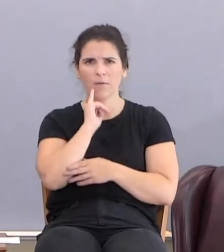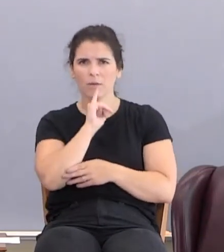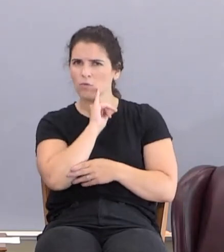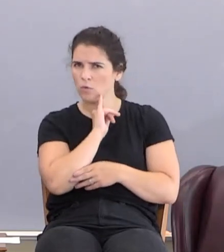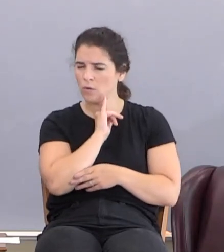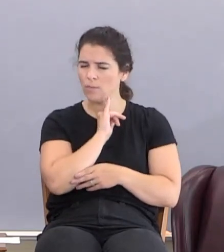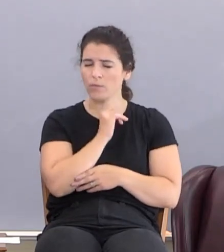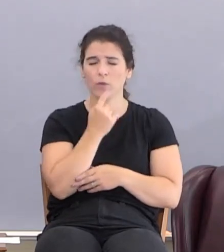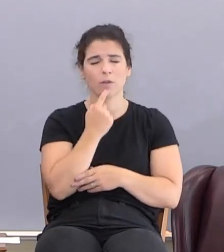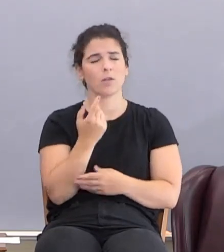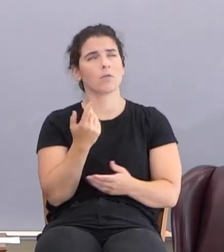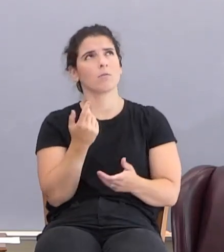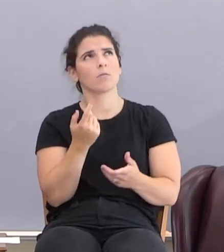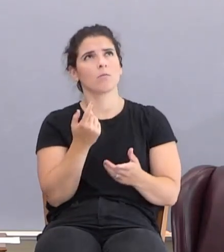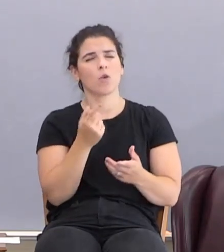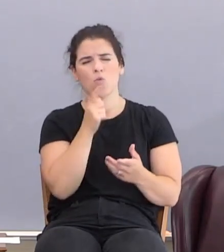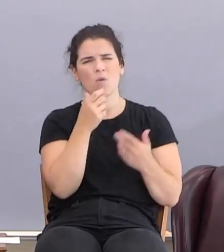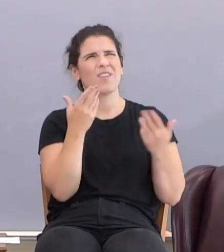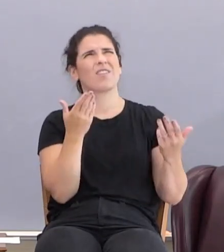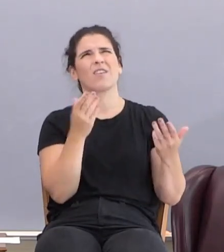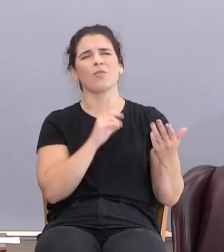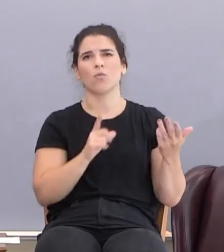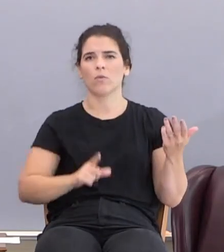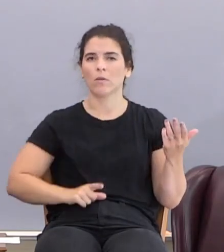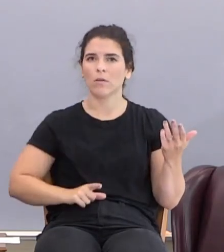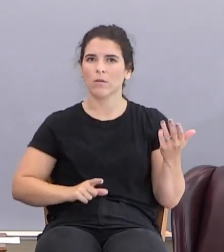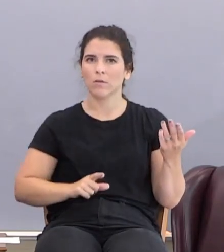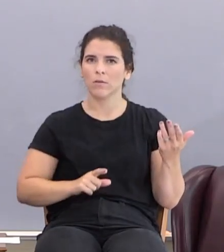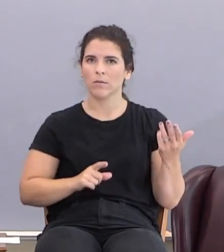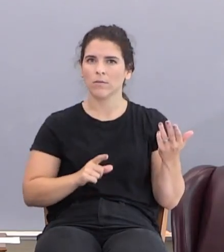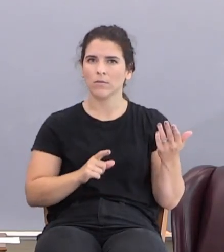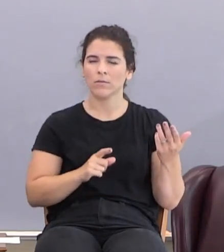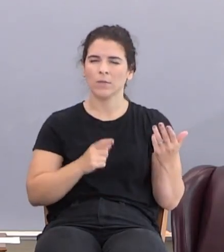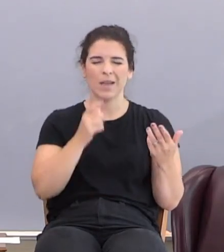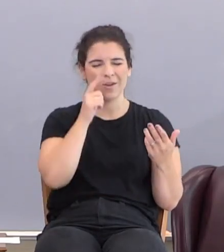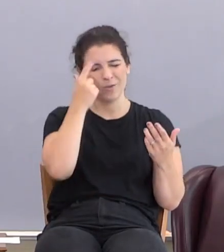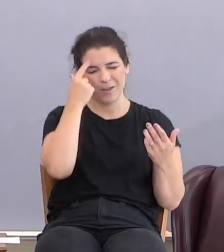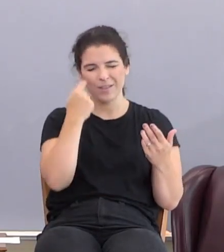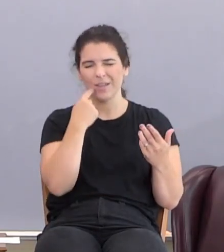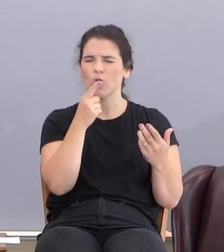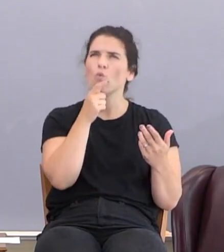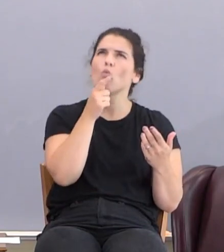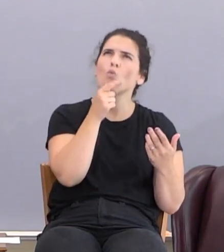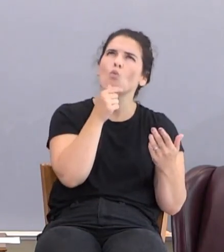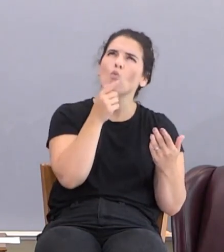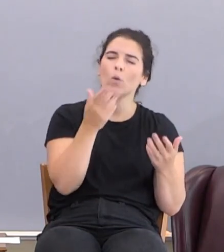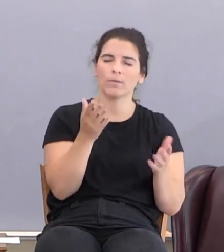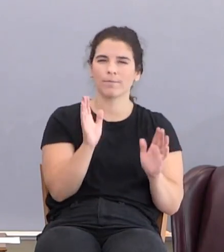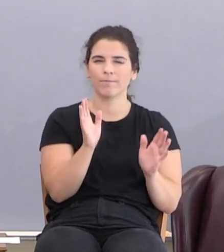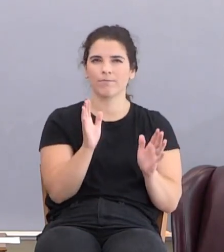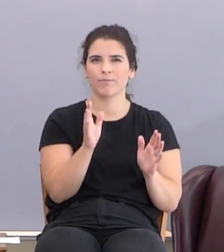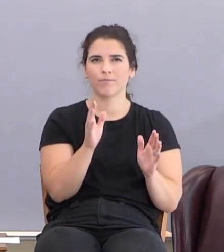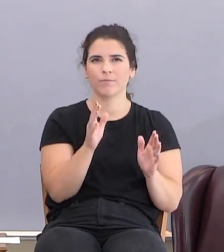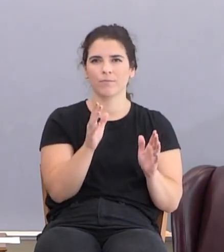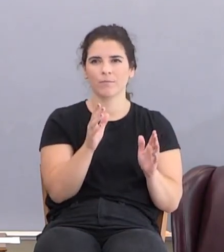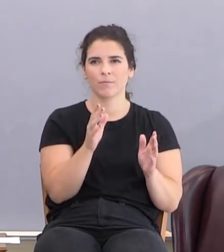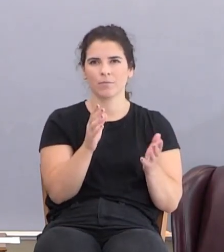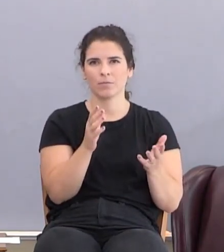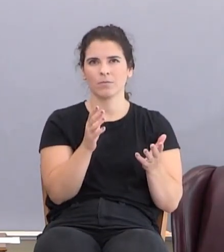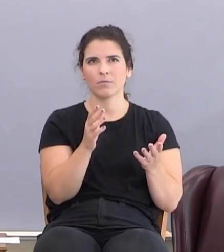So he says, who art thou Lord? And I don't think he said it like that. I think he said,